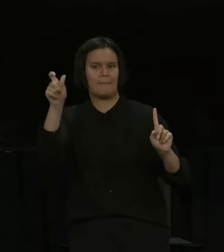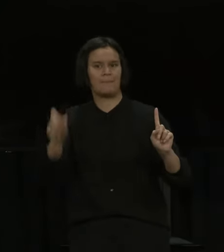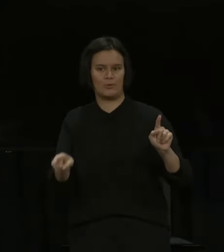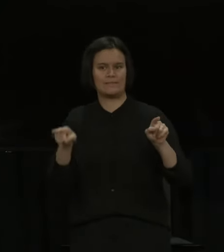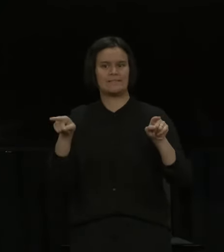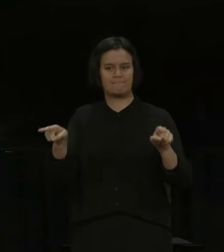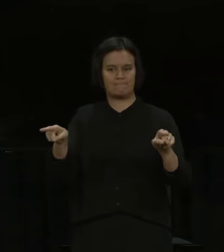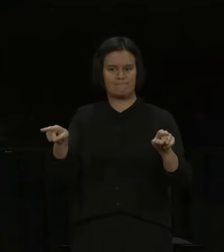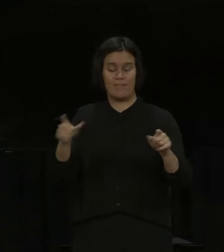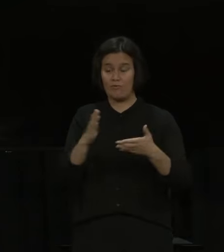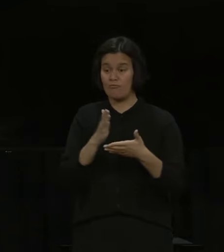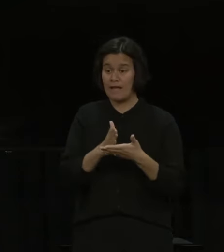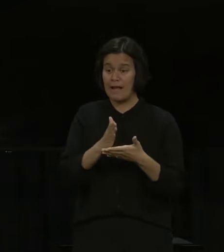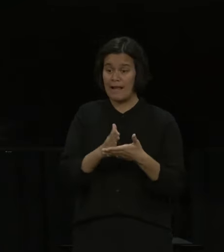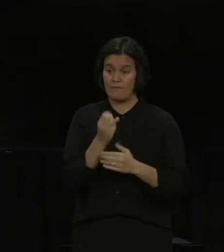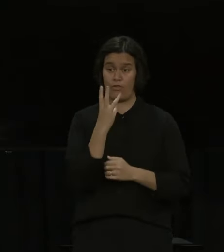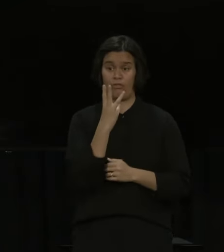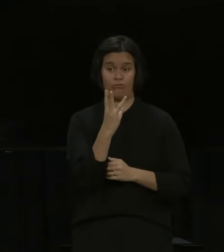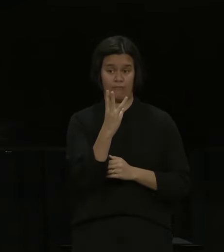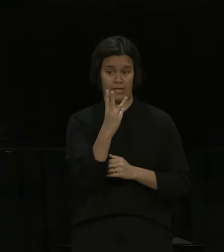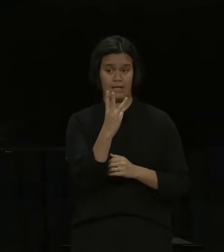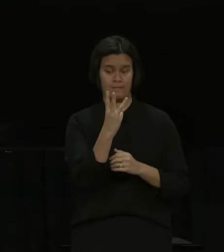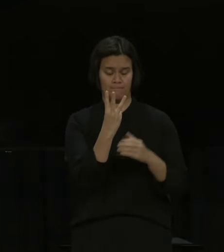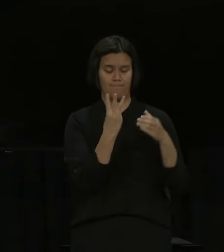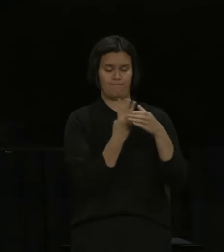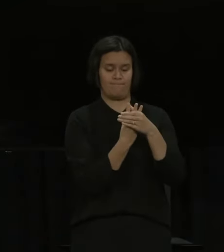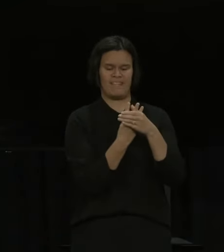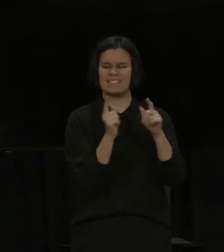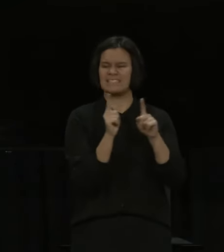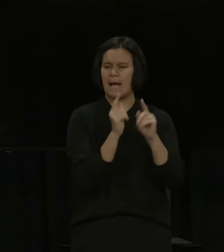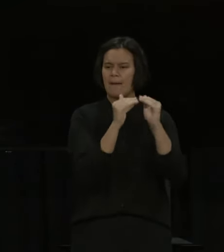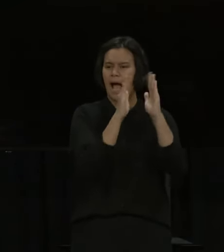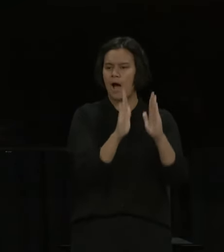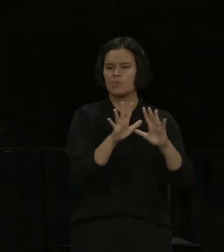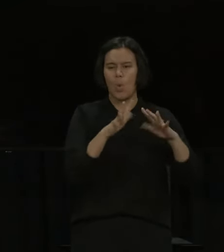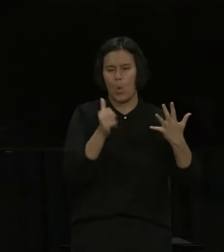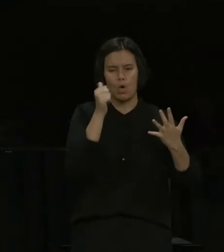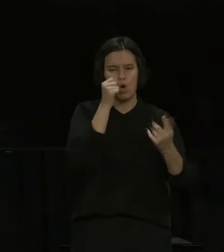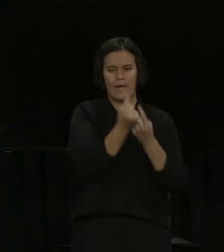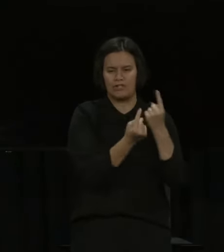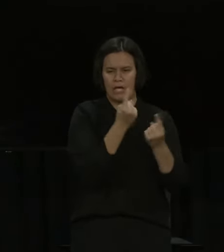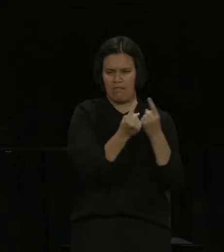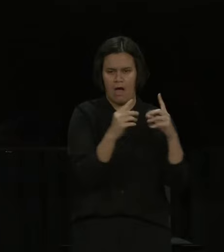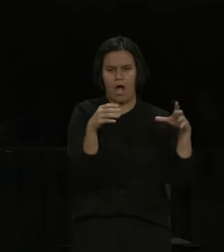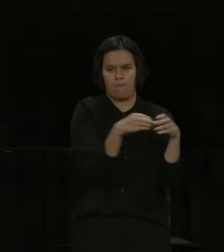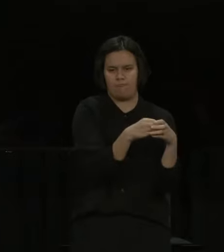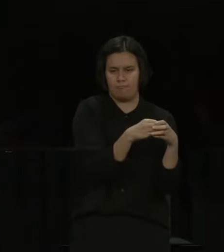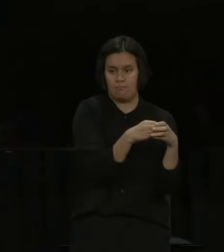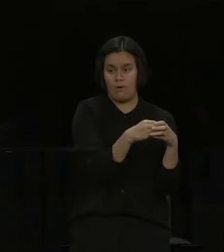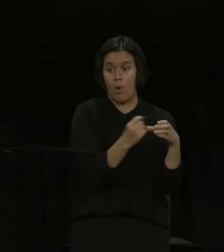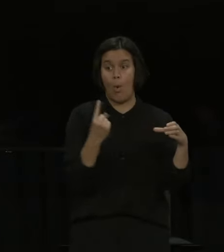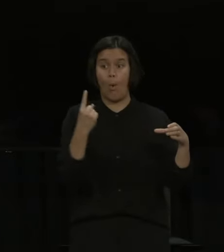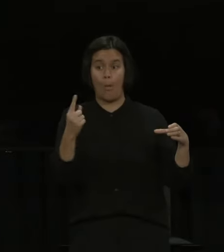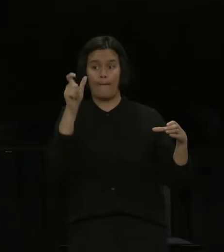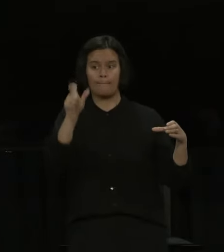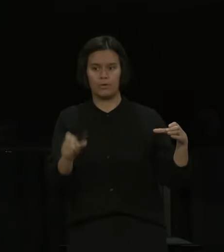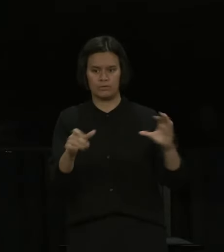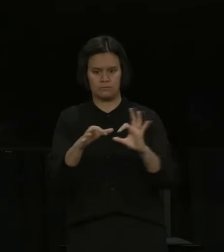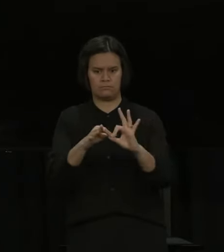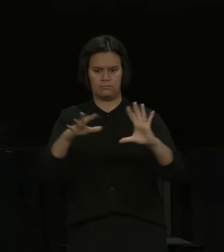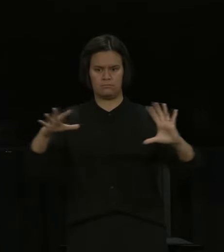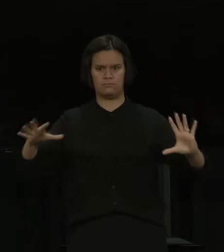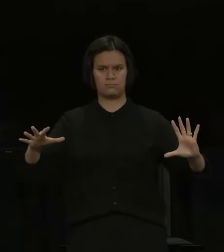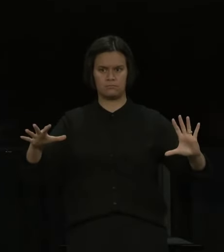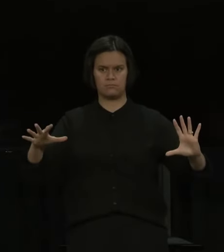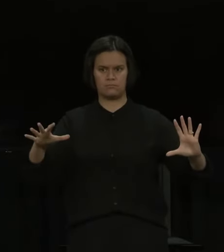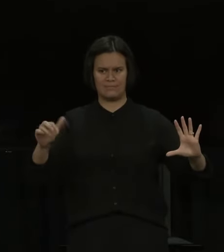there are three household or close contacts in that first grouping and then there's one person who was identified yesterday who isn't